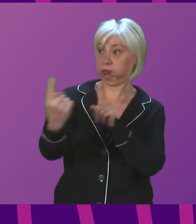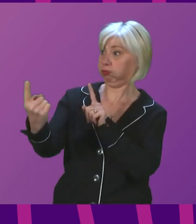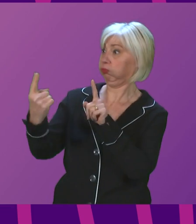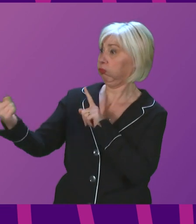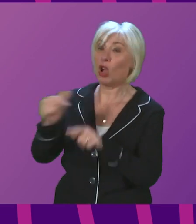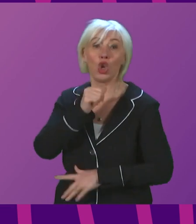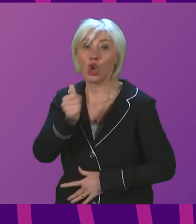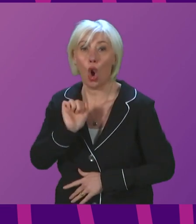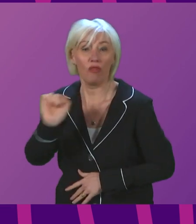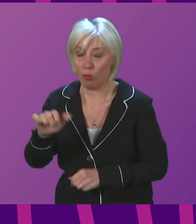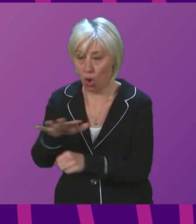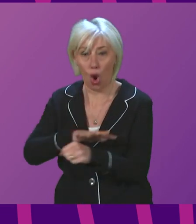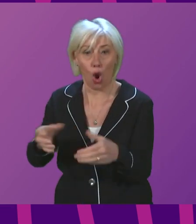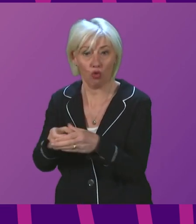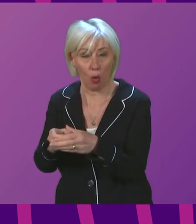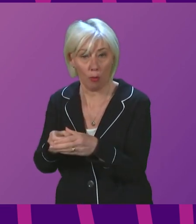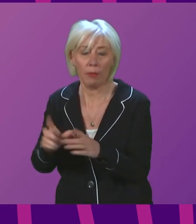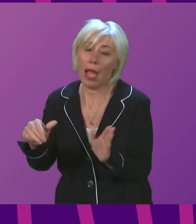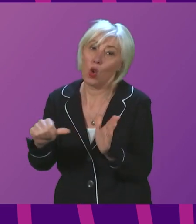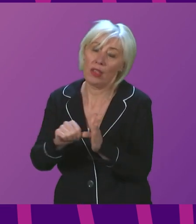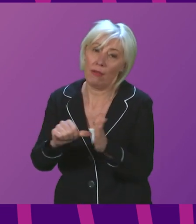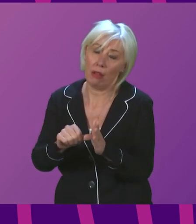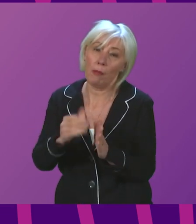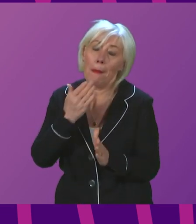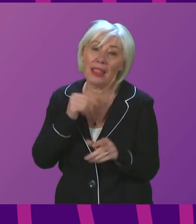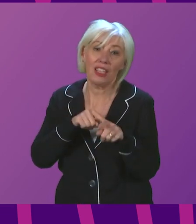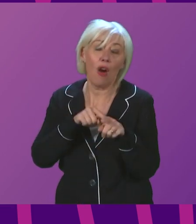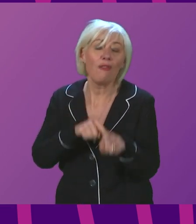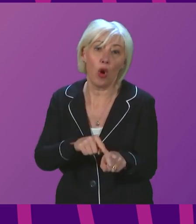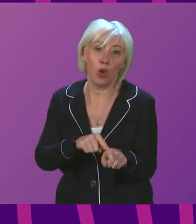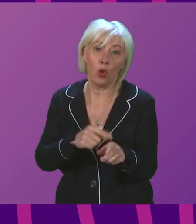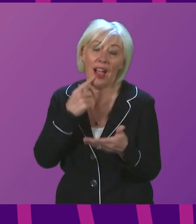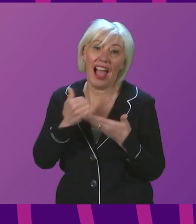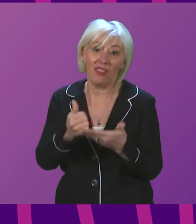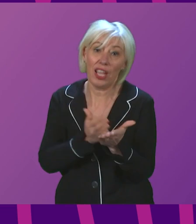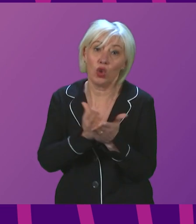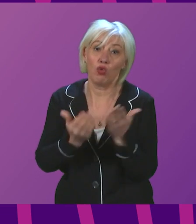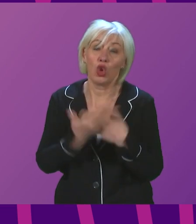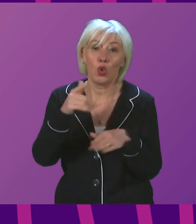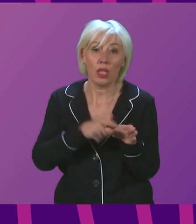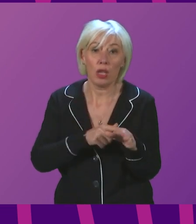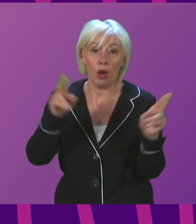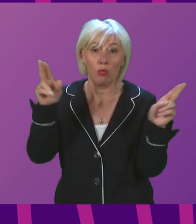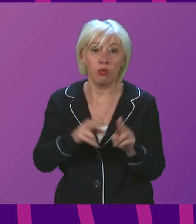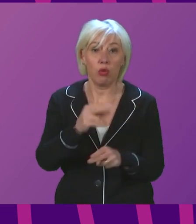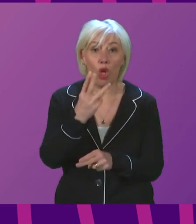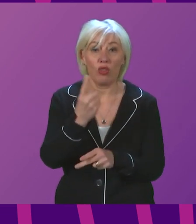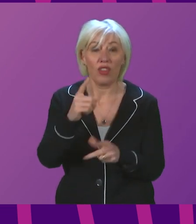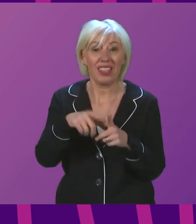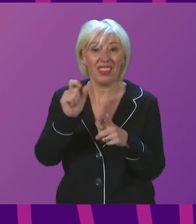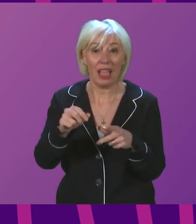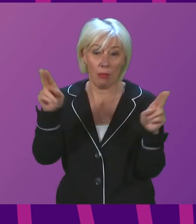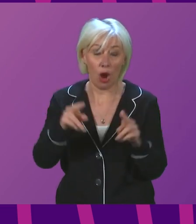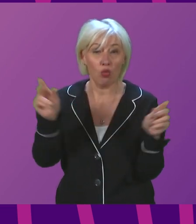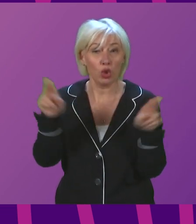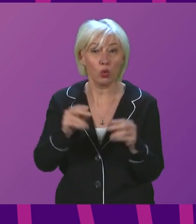in your own group. And difficult though it is, please follow this advice over New Year. Minimise Hugmanay socialising as much as you